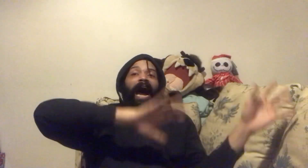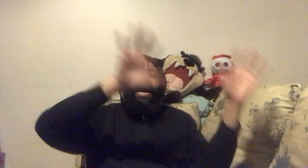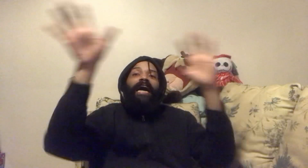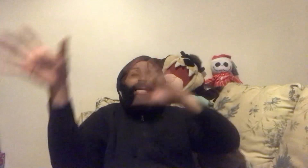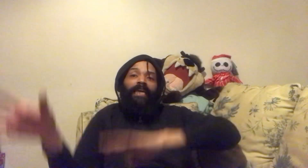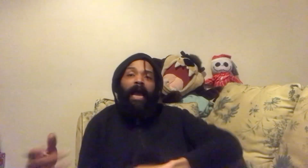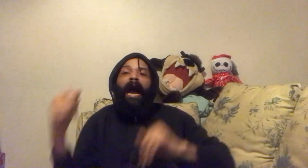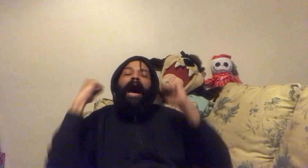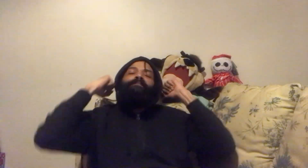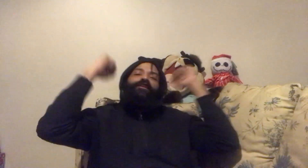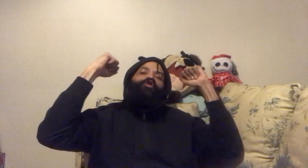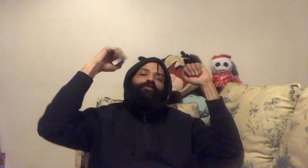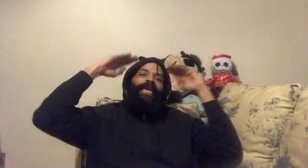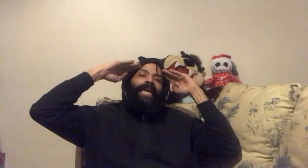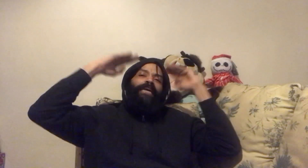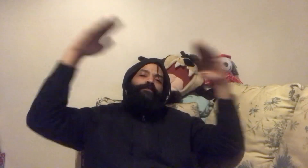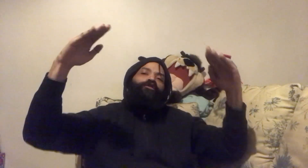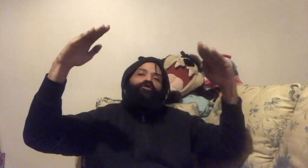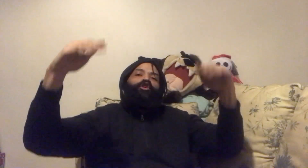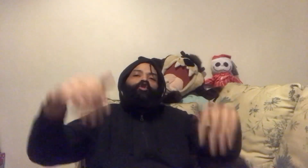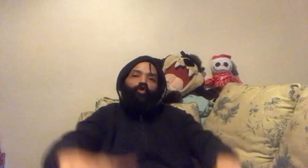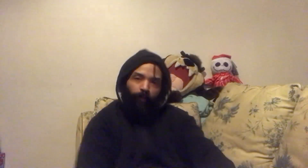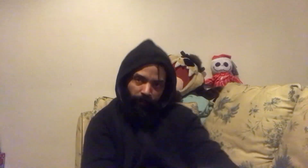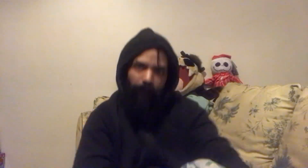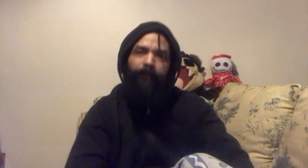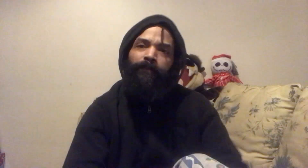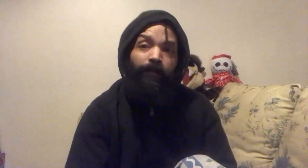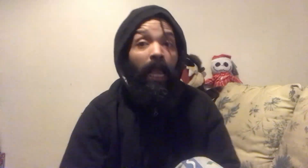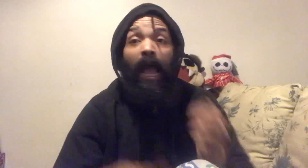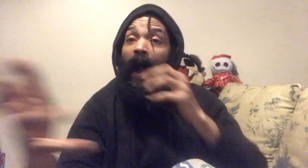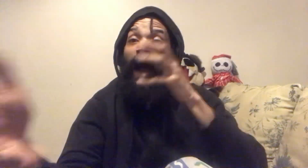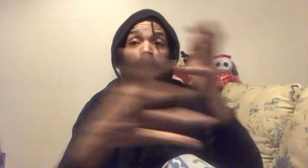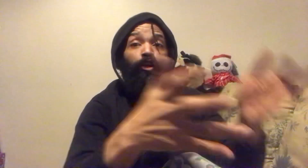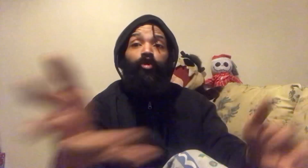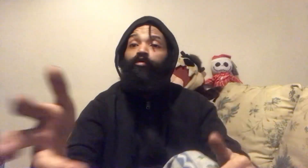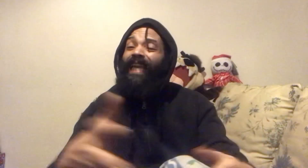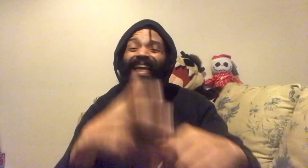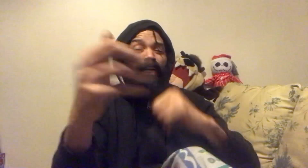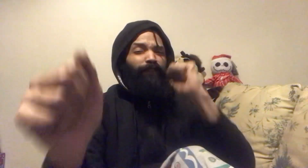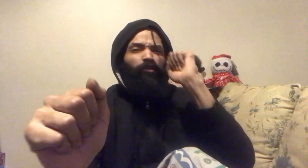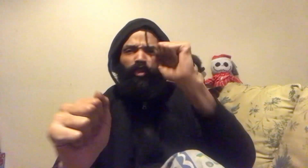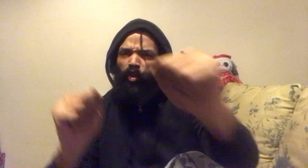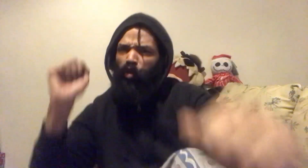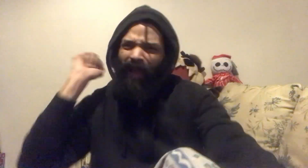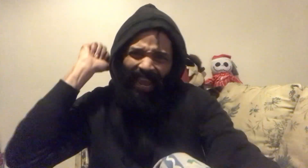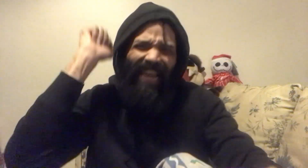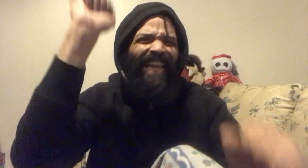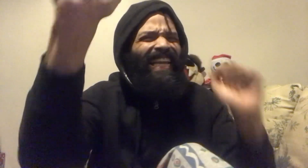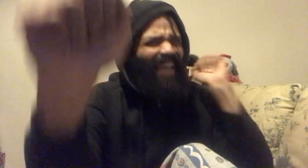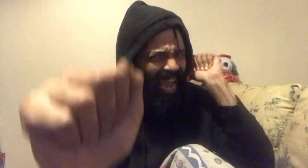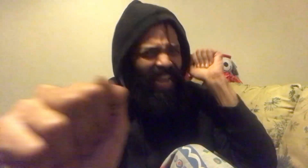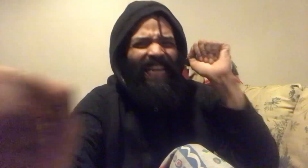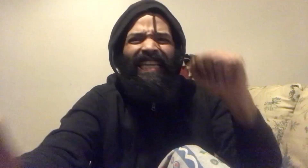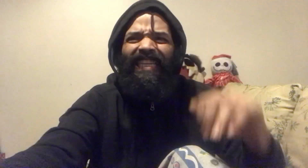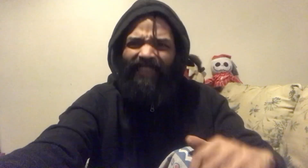I'm the new king of YouTube I'm the new king of YouTube Ayy, ayy